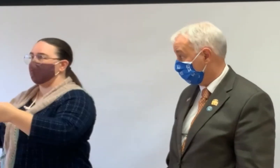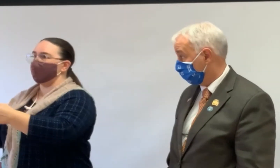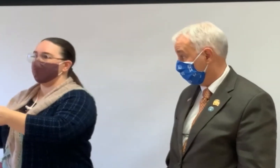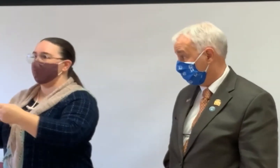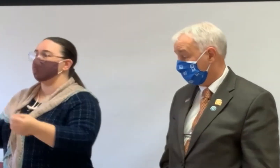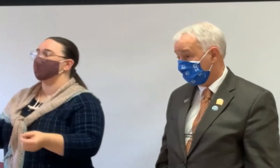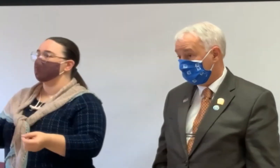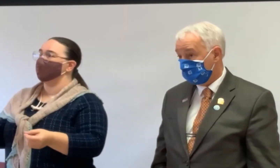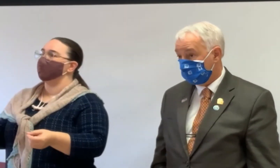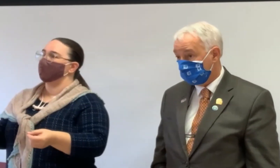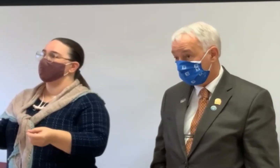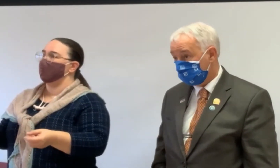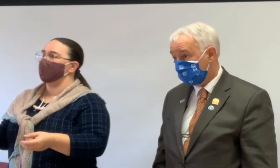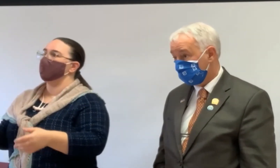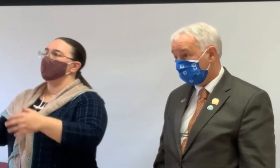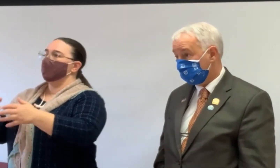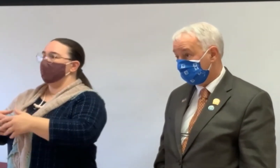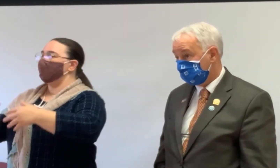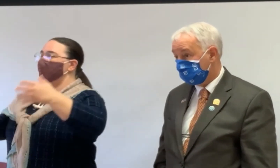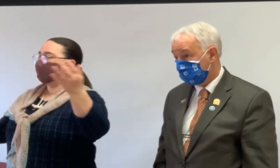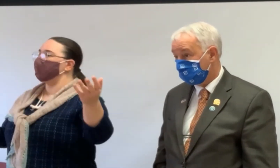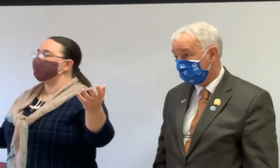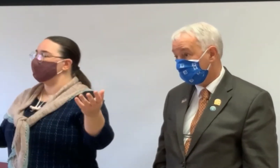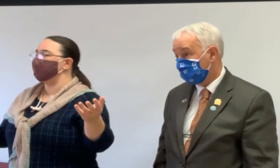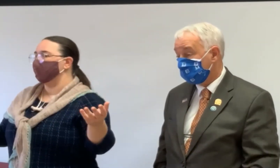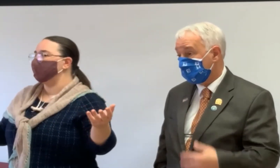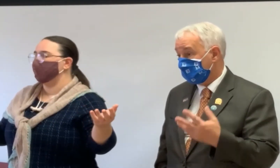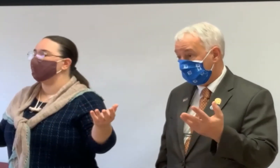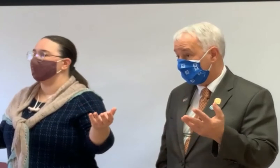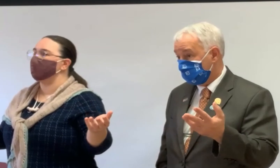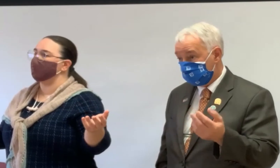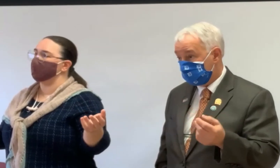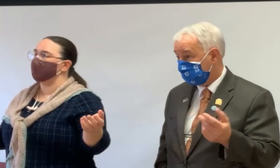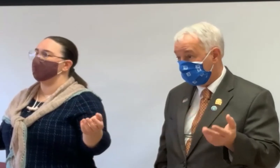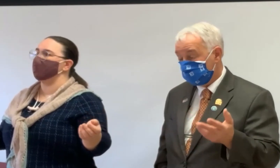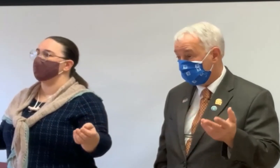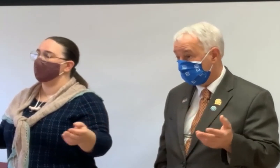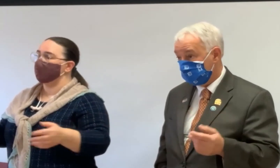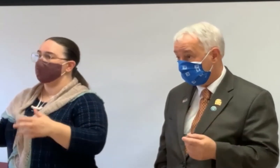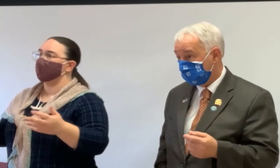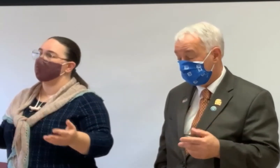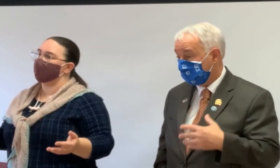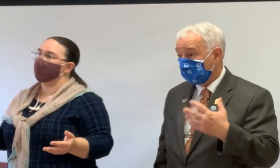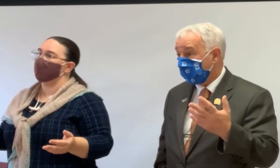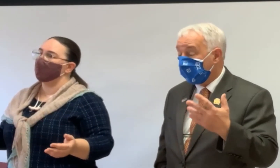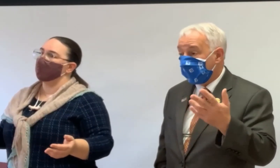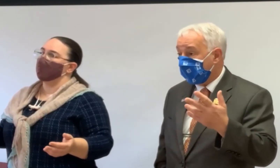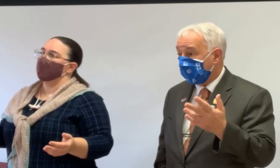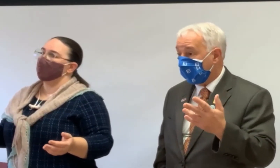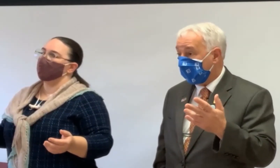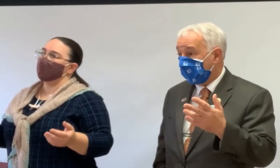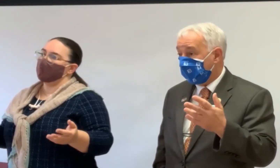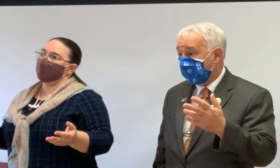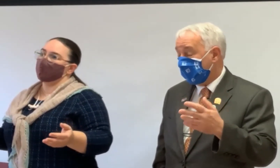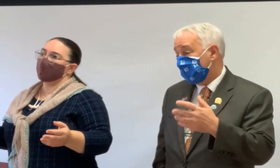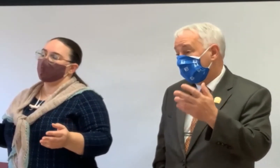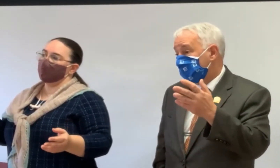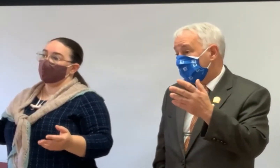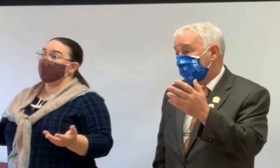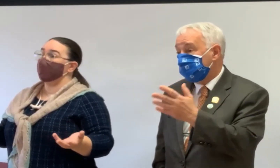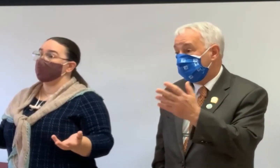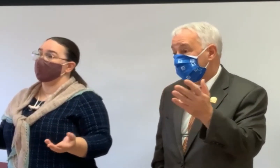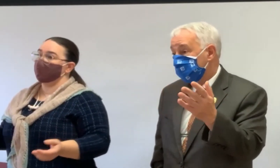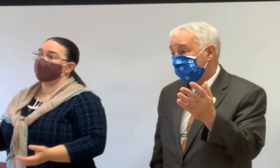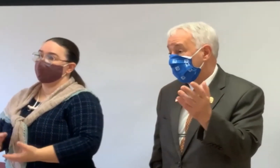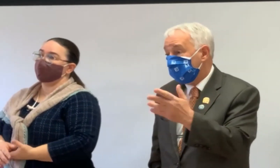like you're taking money out of your house every time you write a check, but you can write checks up to a hundred thousand and use them any way you need to. So